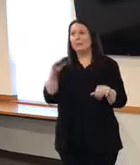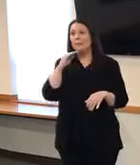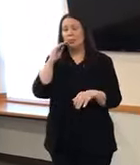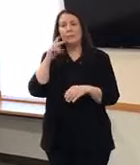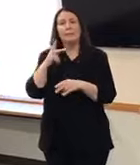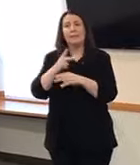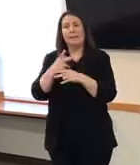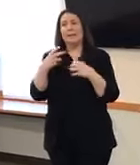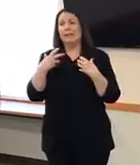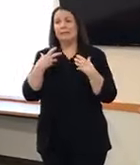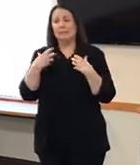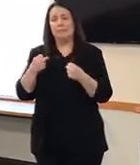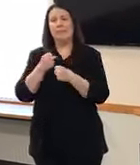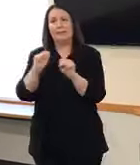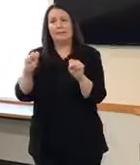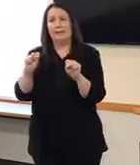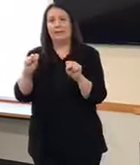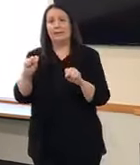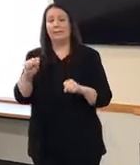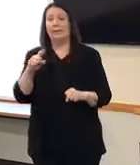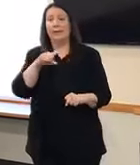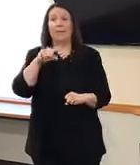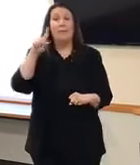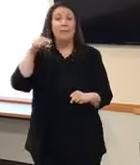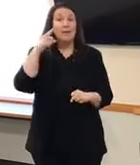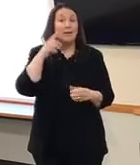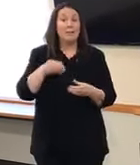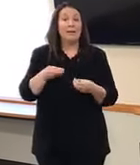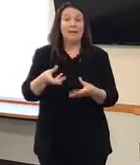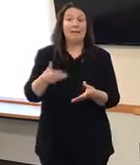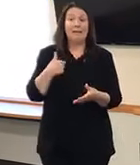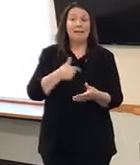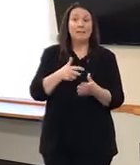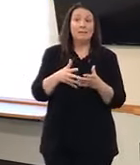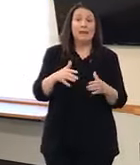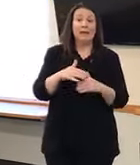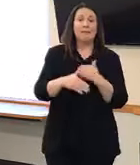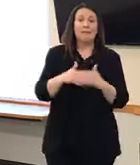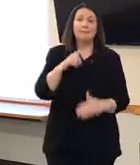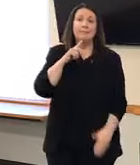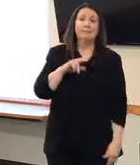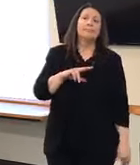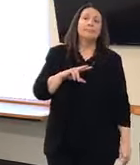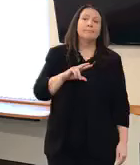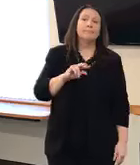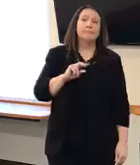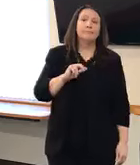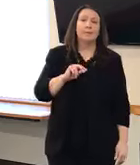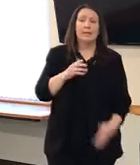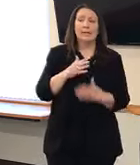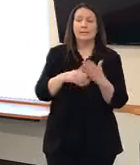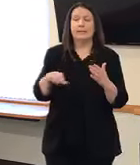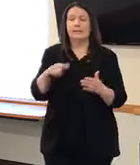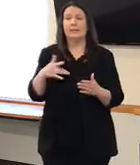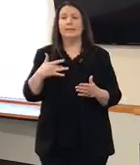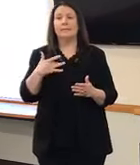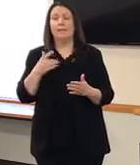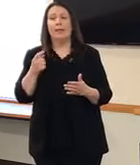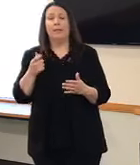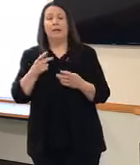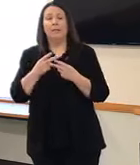offered little comfort in the news broadcast to many of us who may have already started to feel an increased